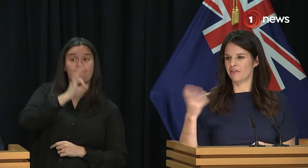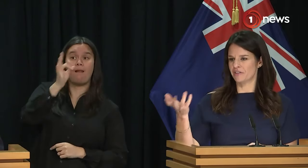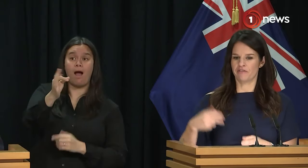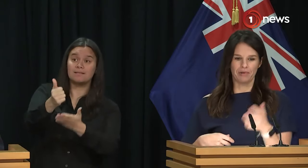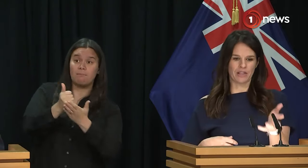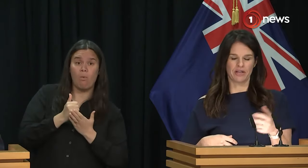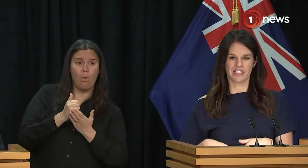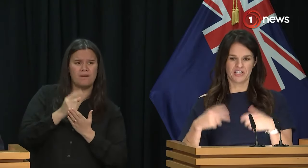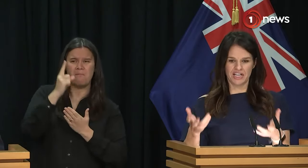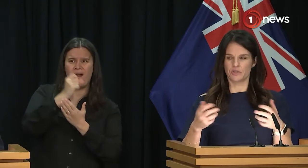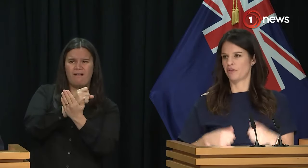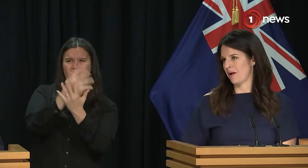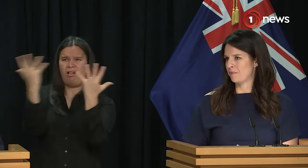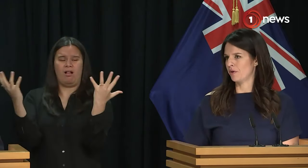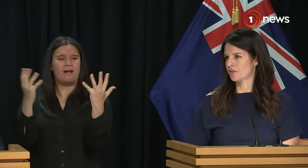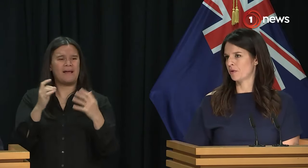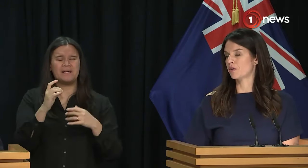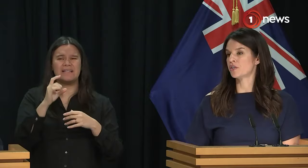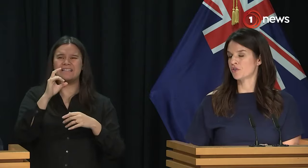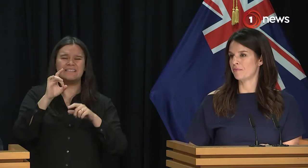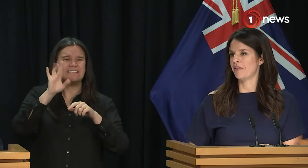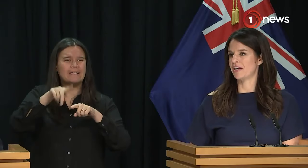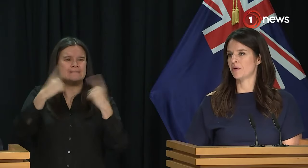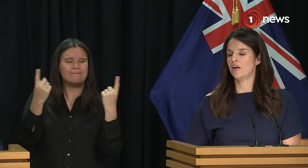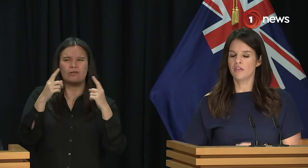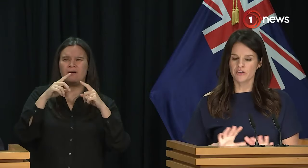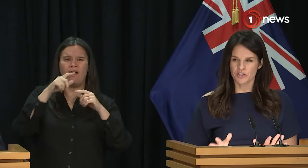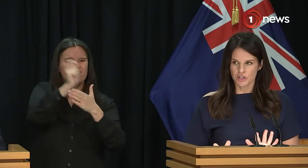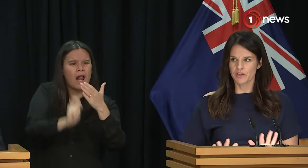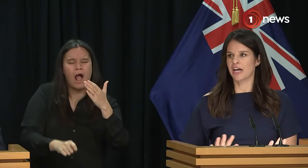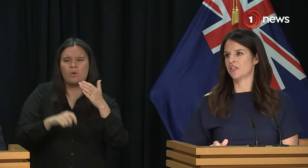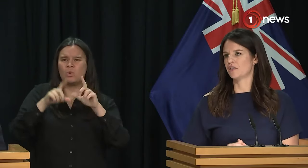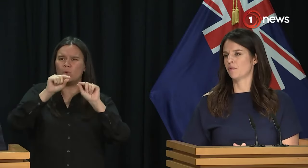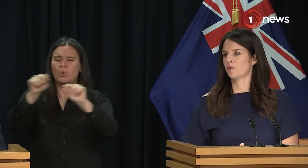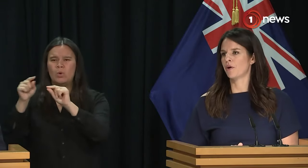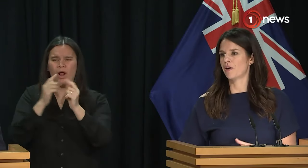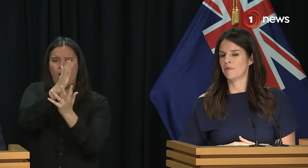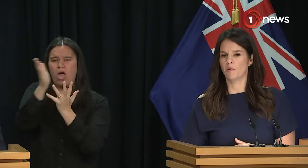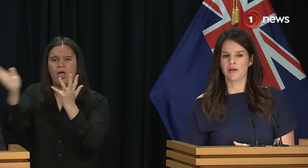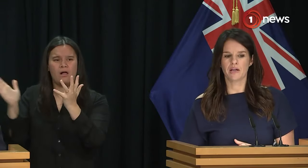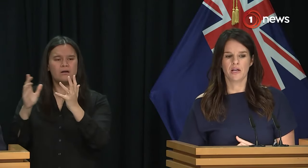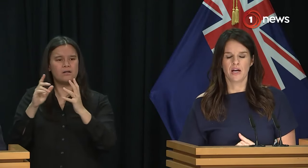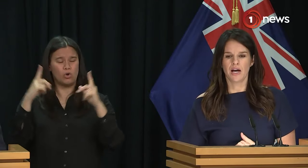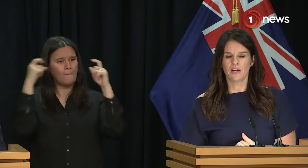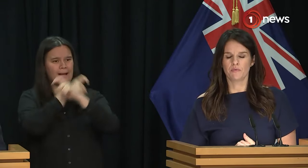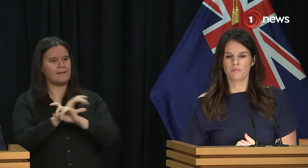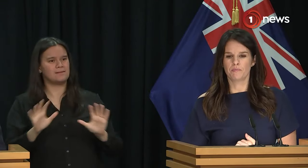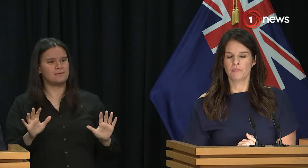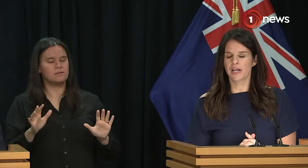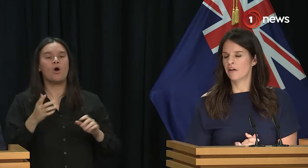pathways and every different pathway takes 10 hours worth of paperwork. So we're looking to streamline that as well. Those are just two indications of the work program that we'll be